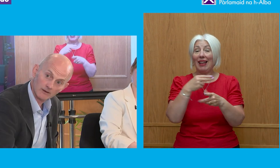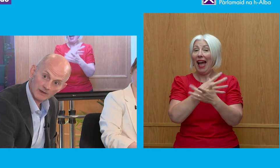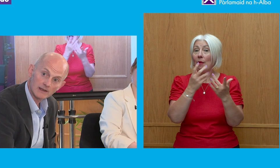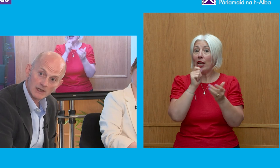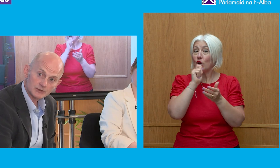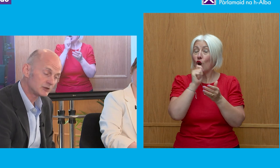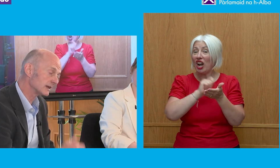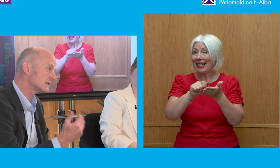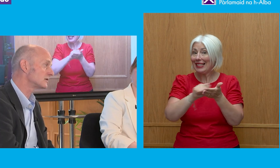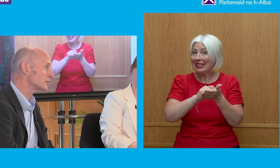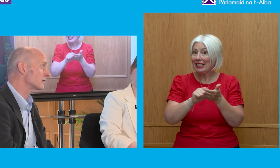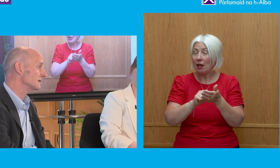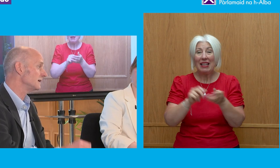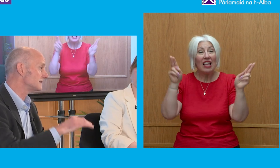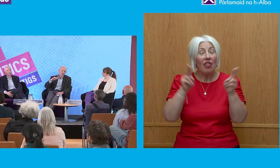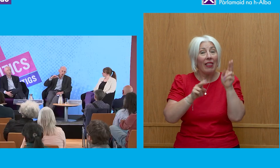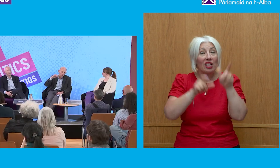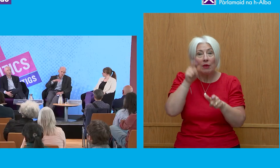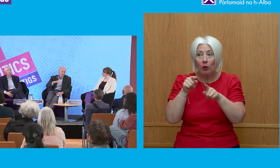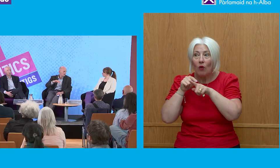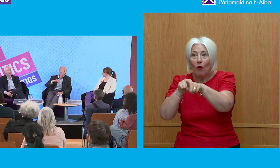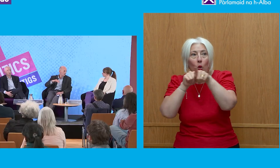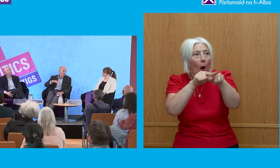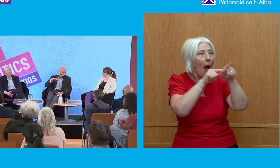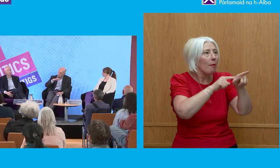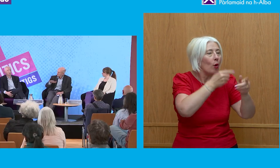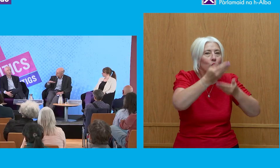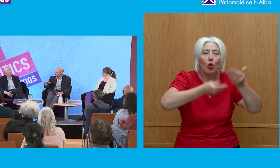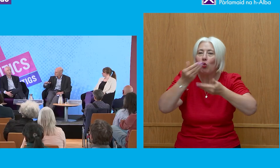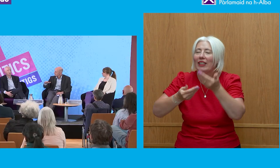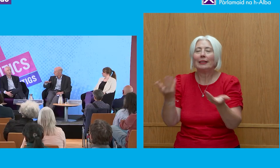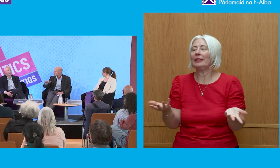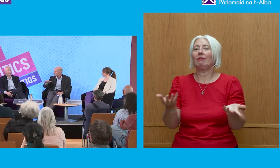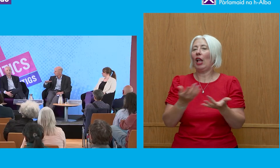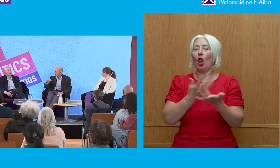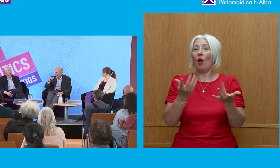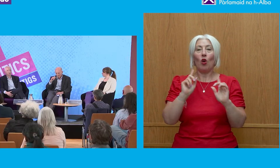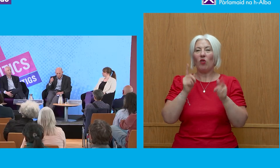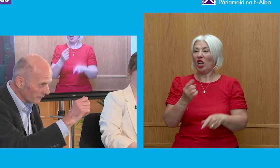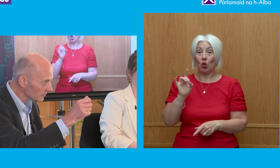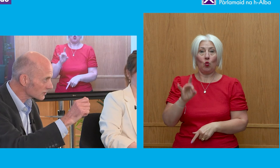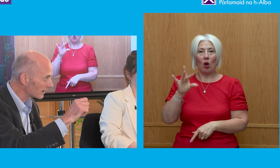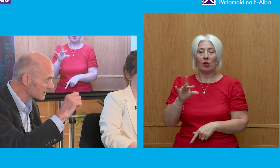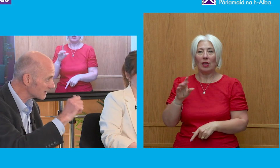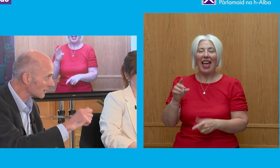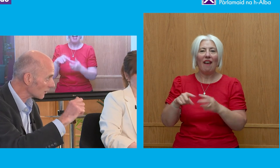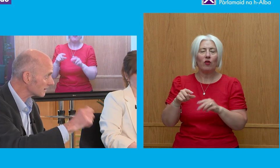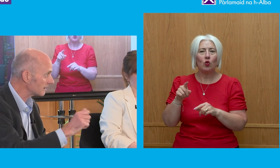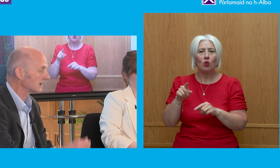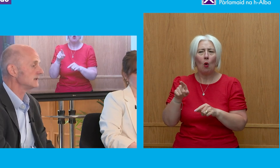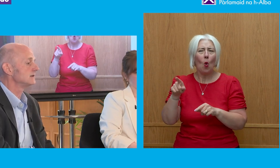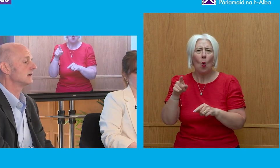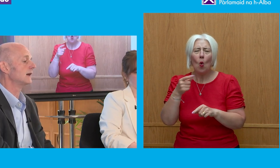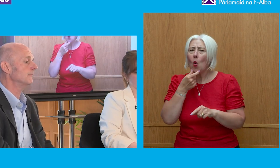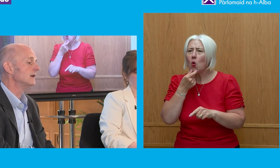folk around to chase these stories in detail. And a lot of this stuff, you can't just do in one sitting. If you've got a whiff of a story, takes a lot